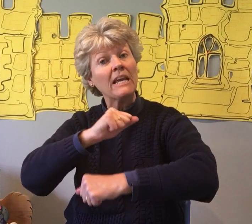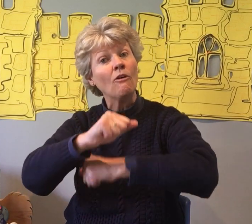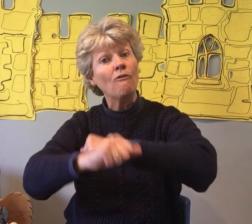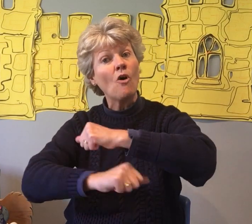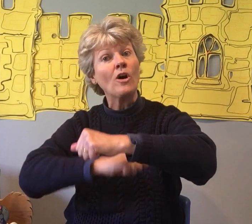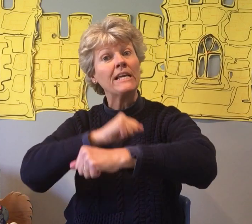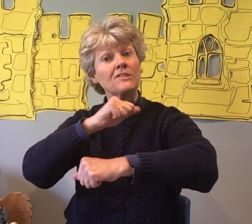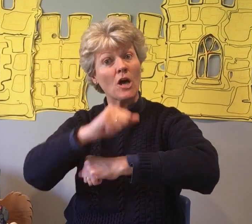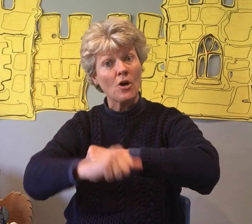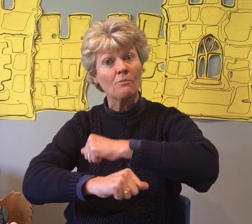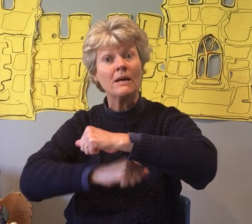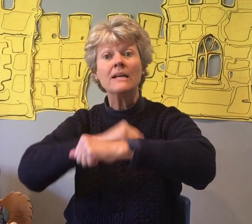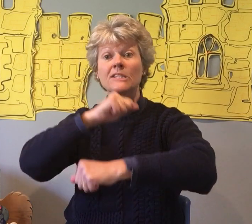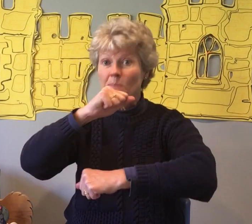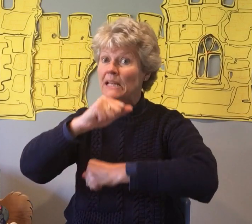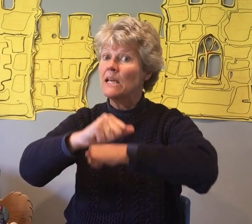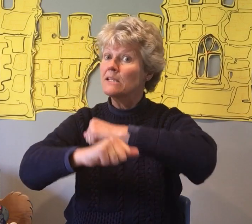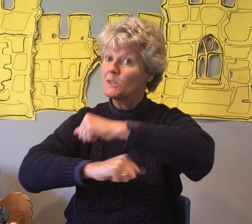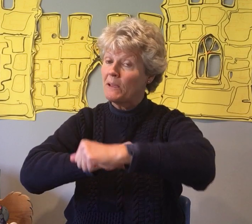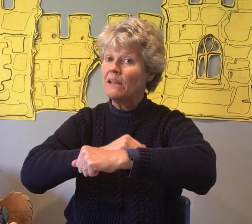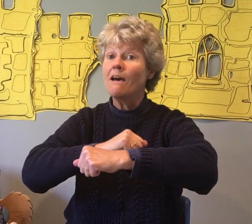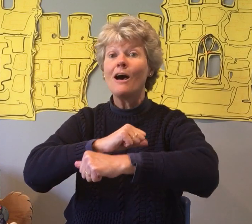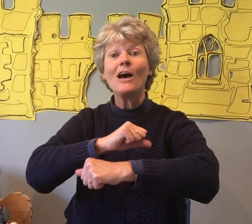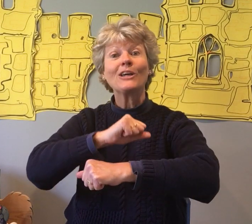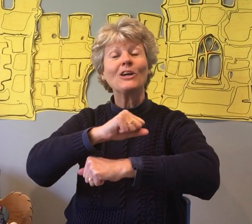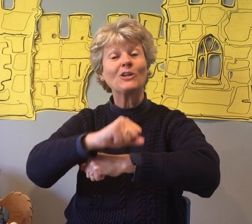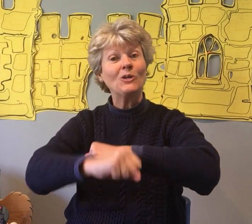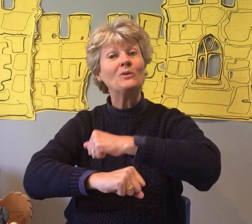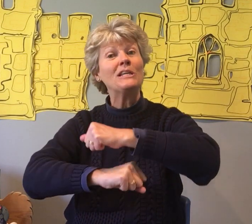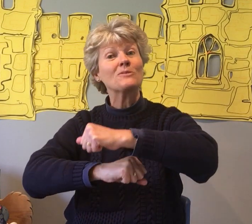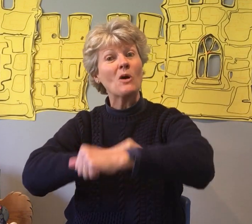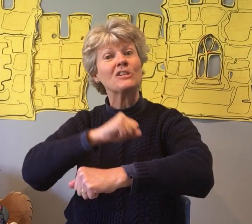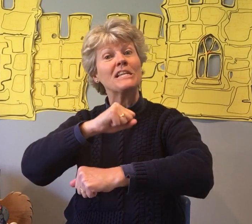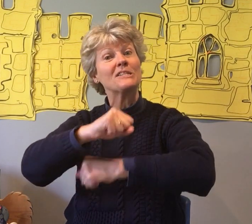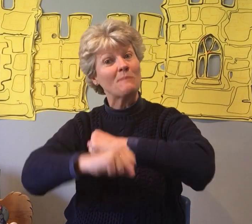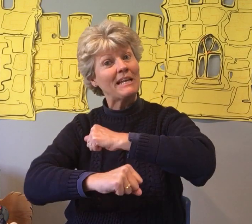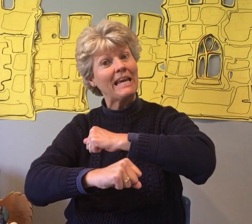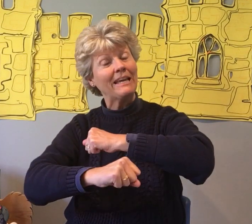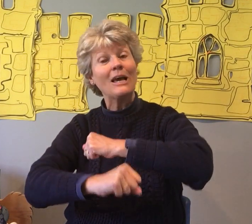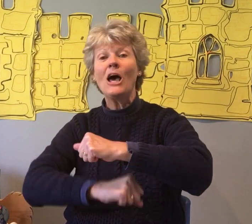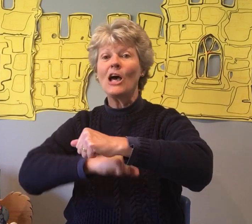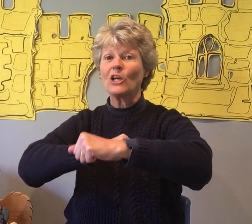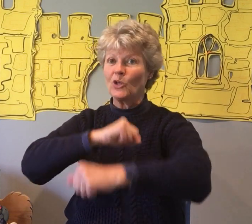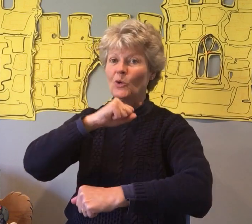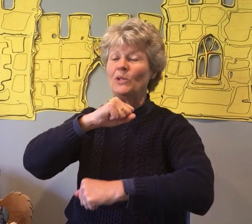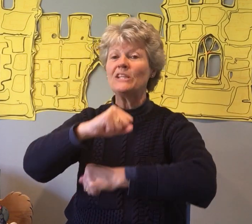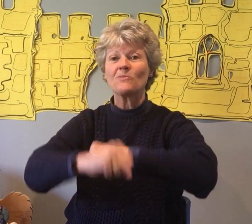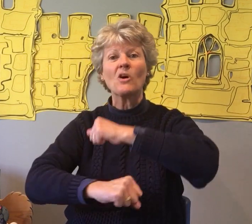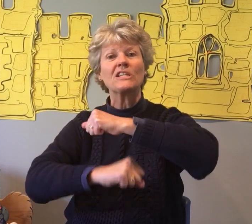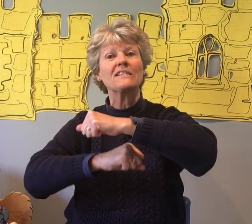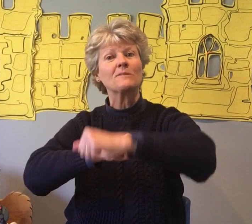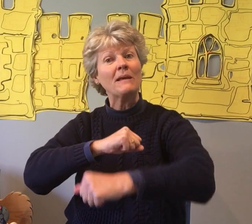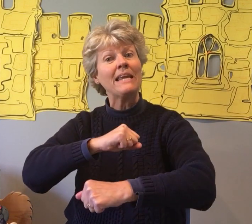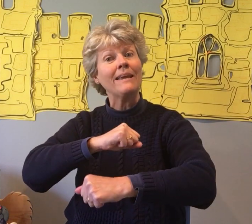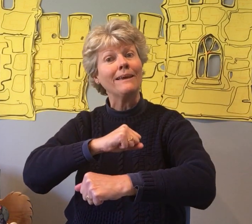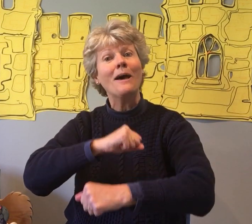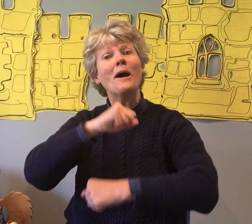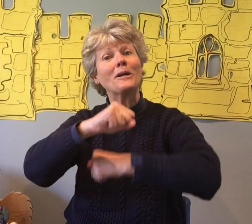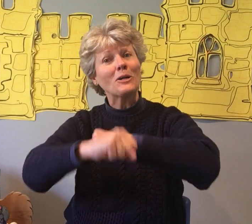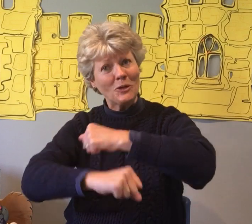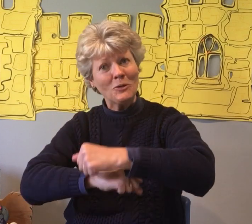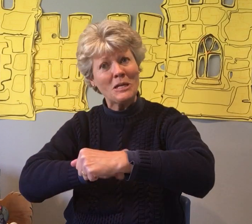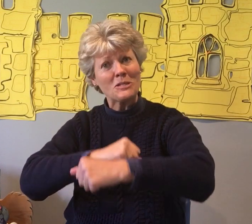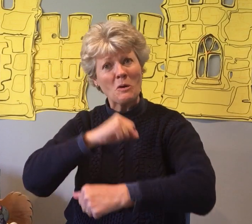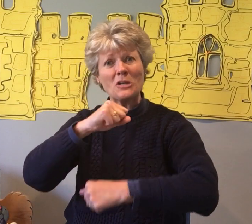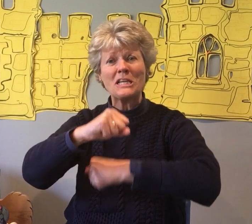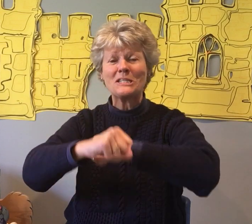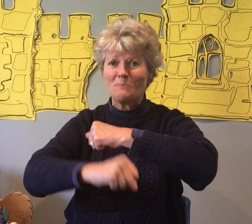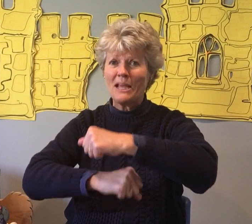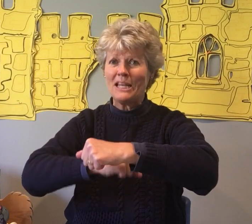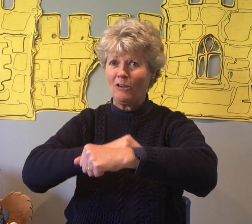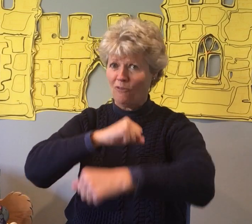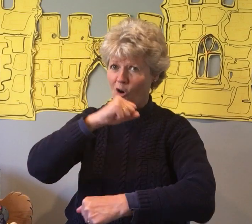for